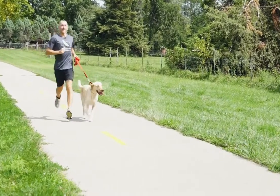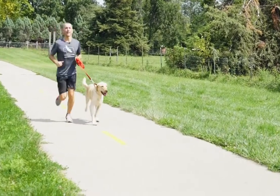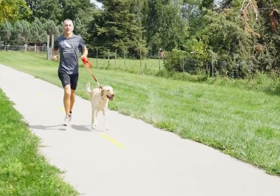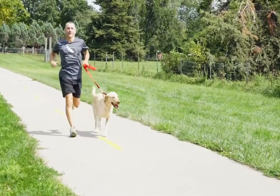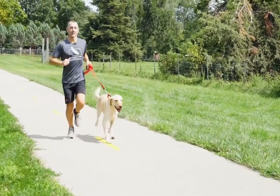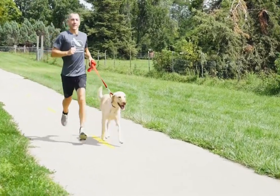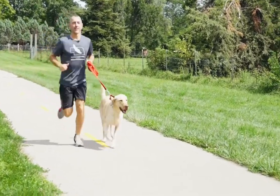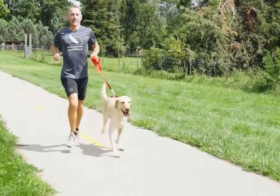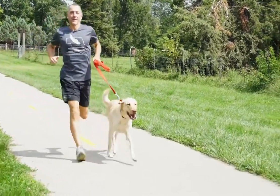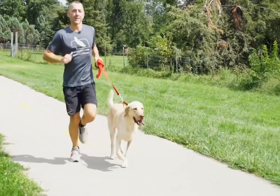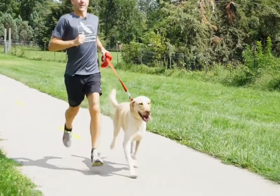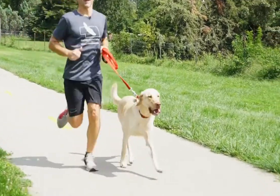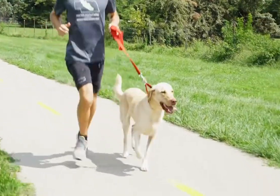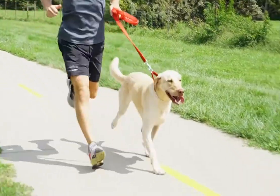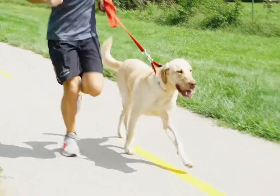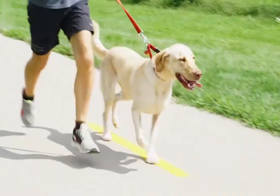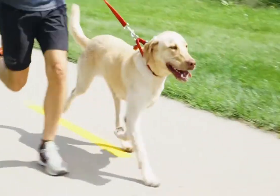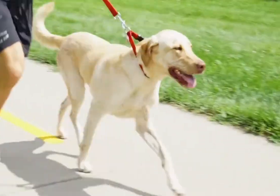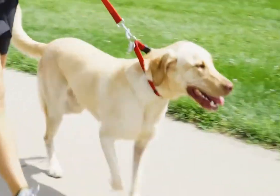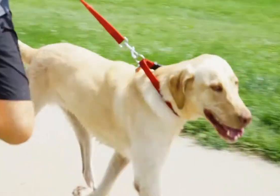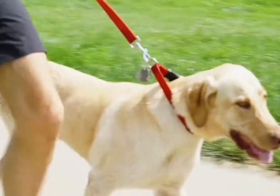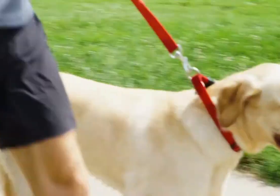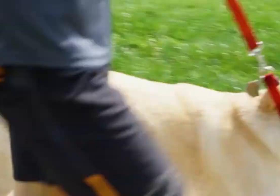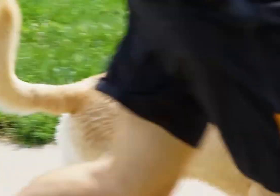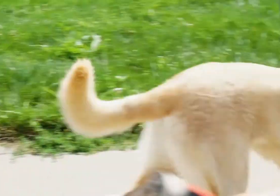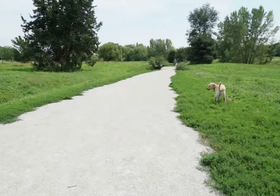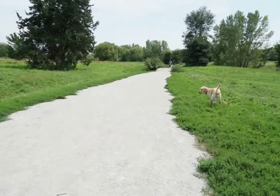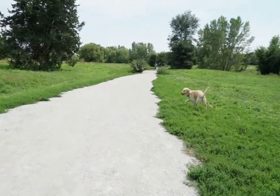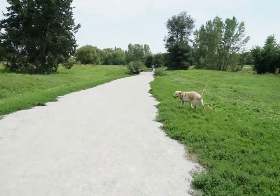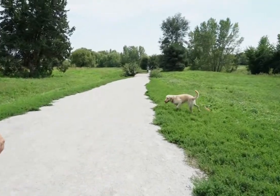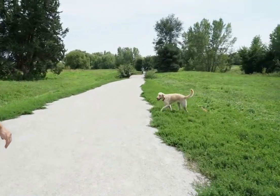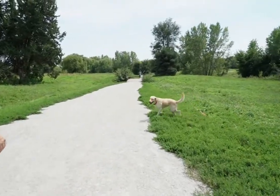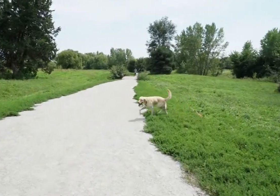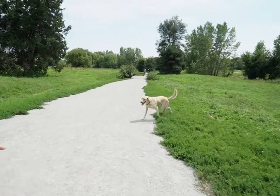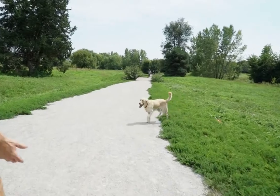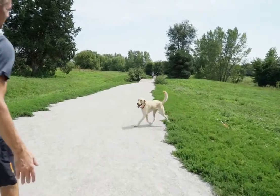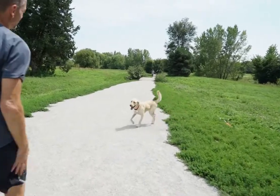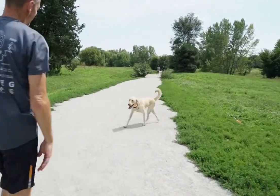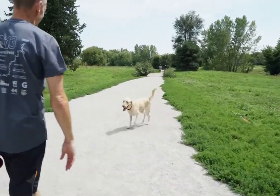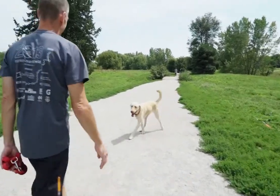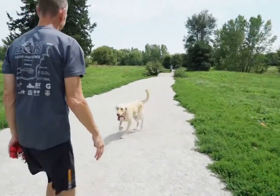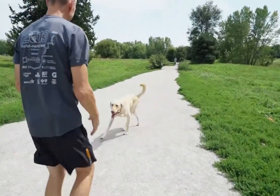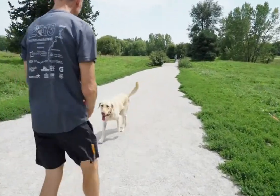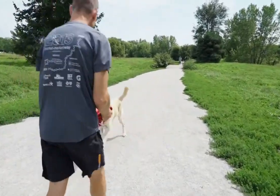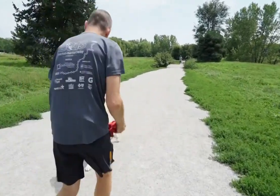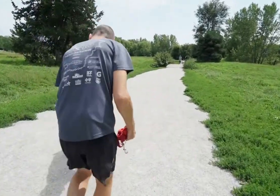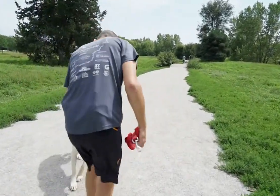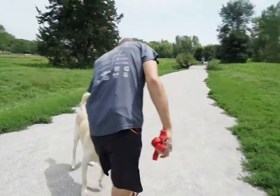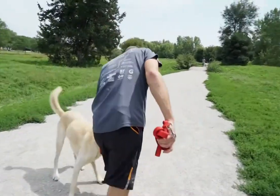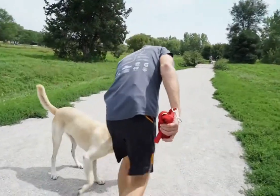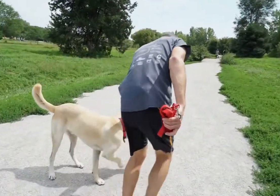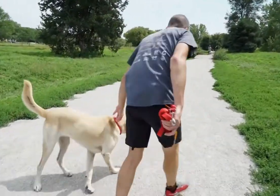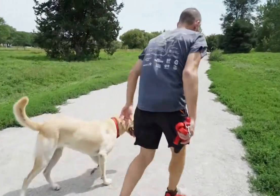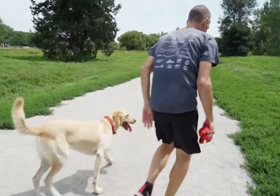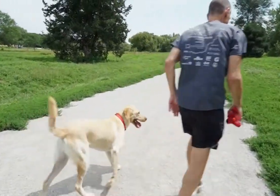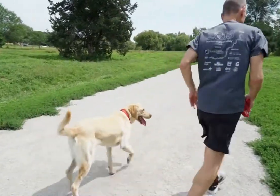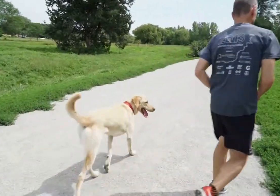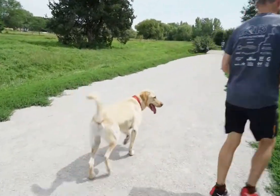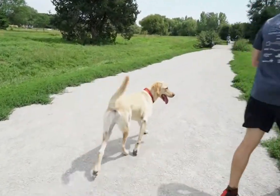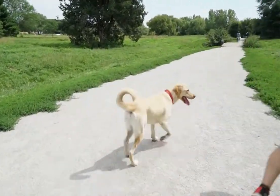morning to make sure we go for those morning runs. He won't let me miss them. I get to enjoy the fresh air, and it's a real mental break too. That opportunity to just be